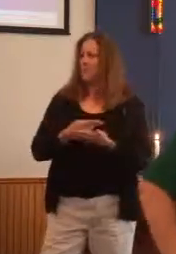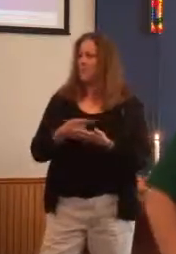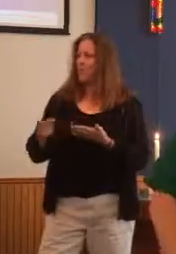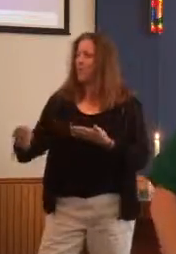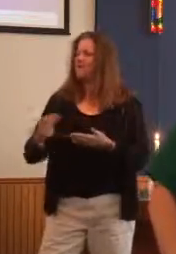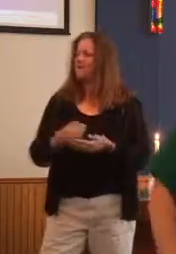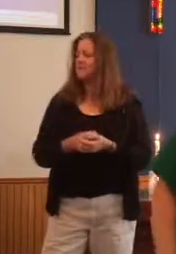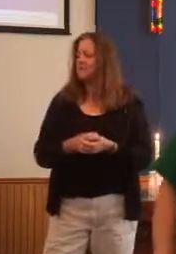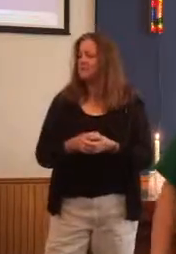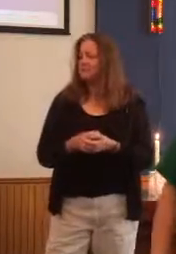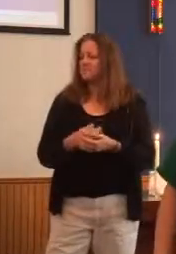Better than them.